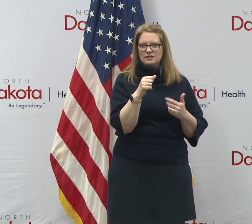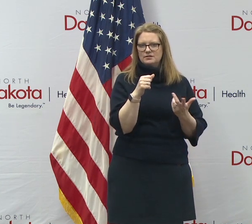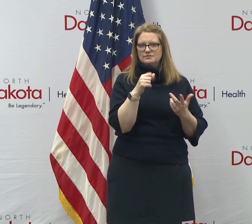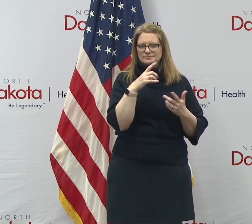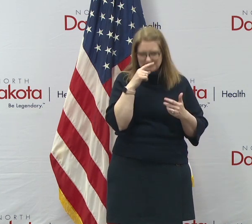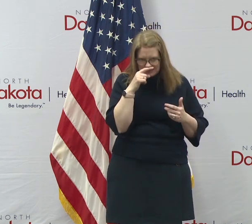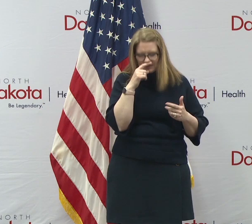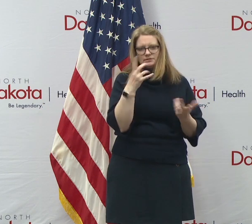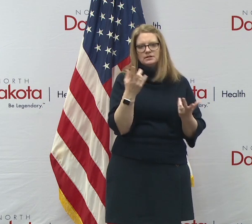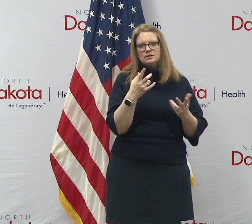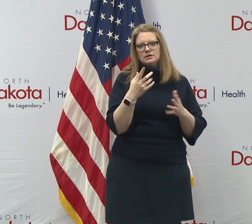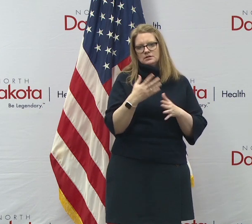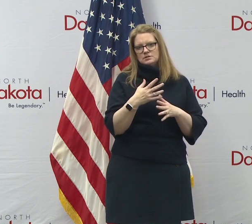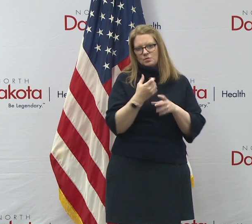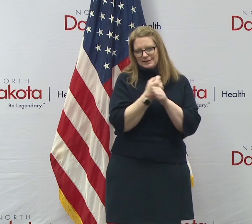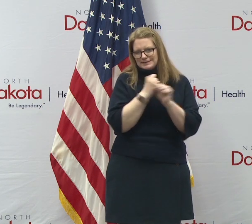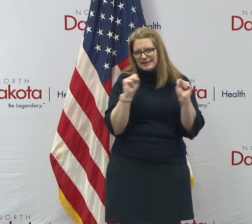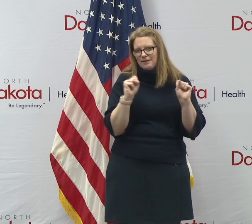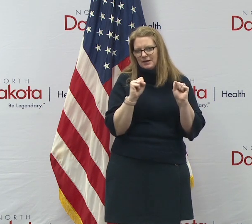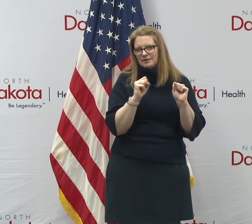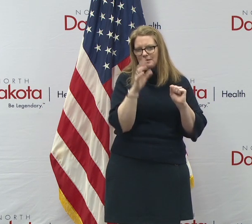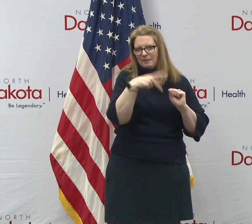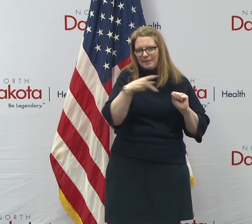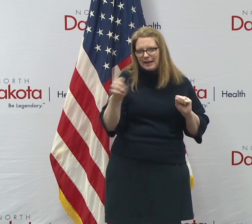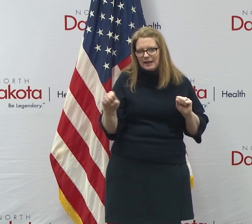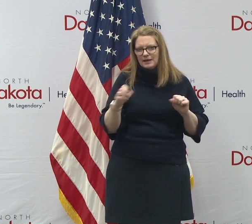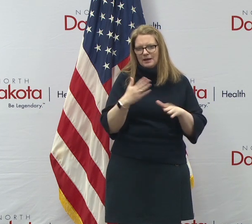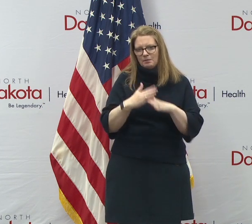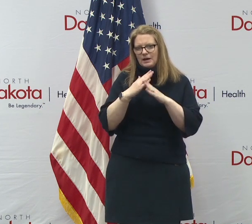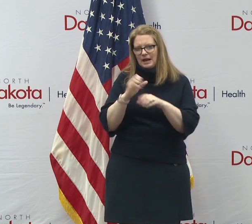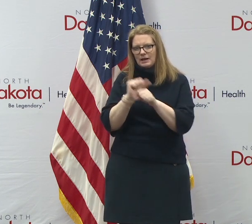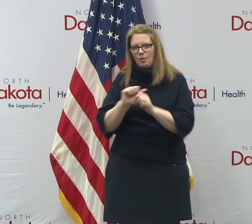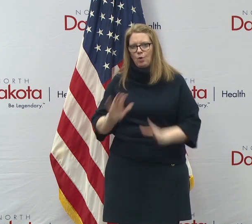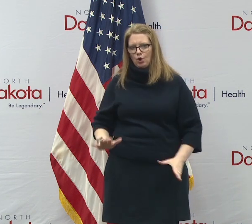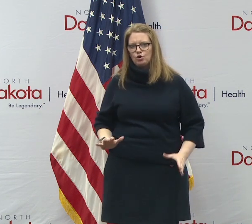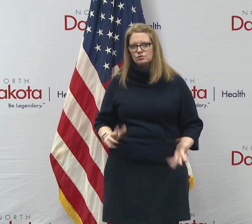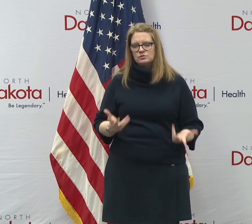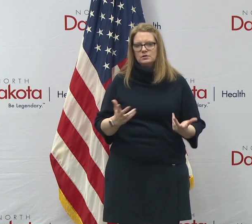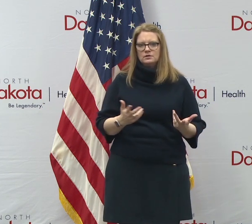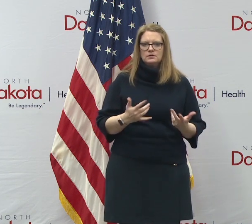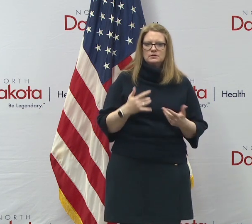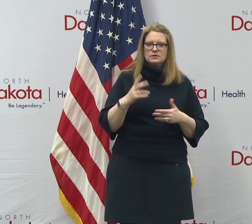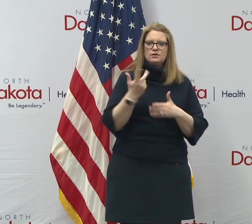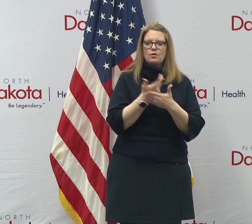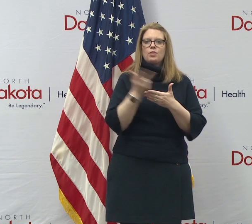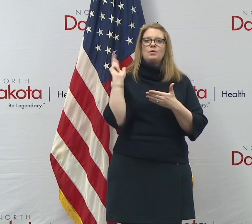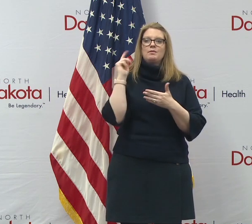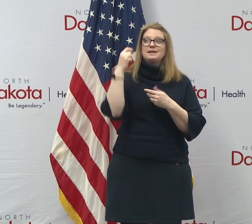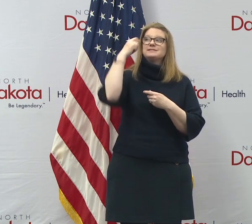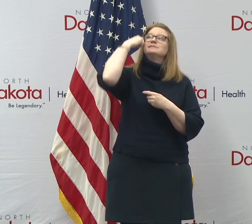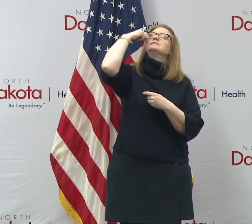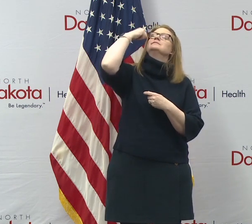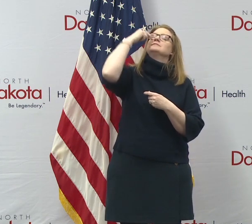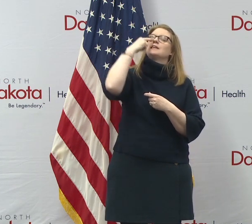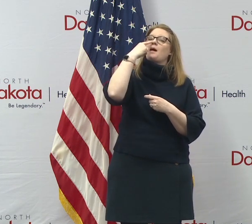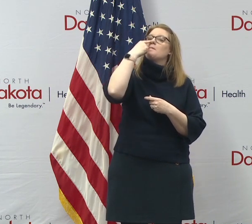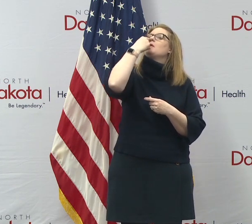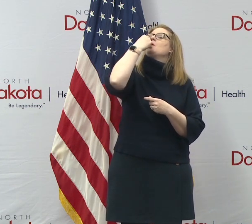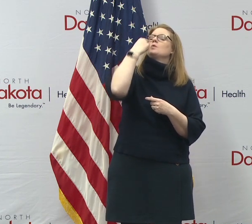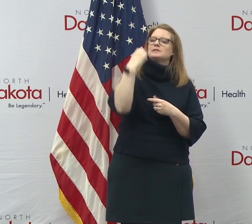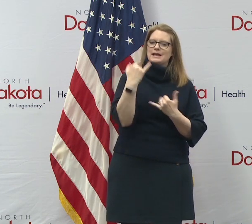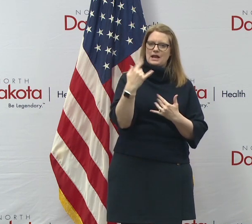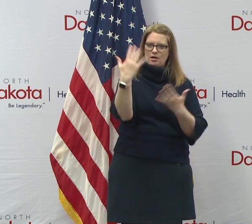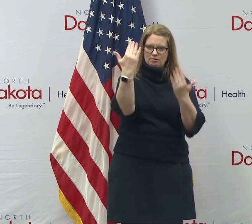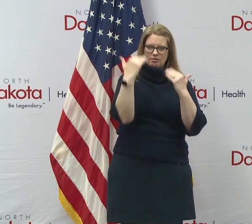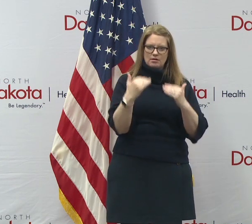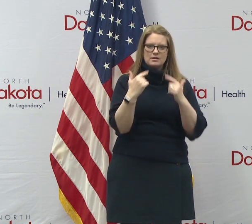saving a lot of PPE and protecting, uh, our workers with, uh, the nose to the mouth